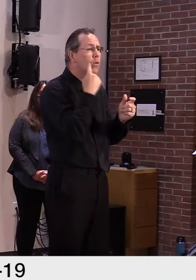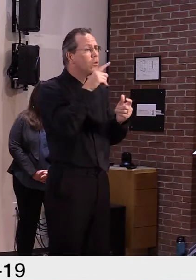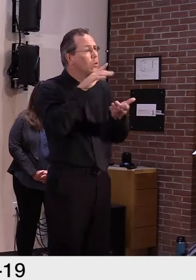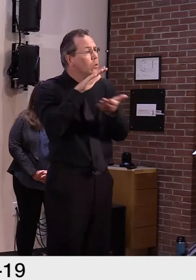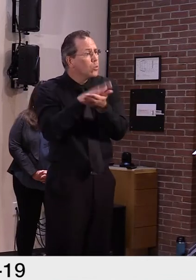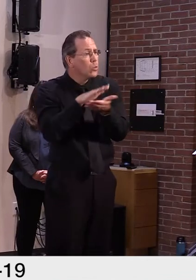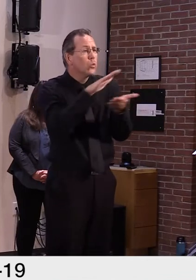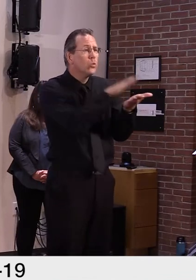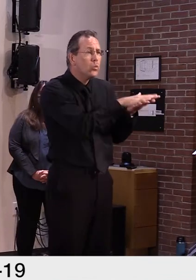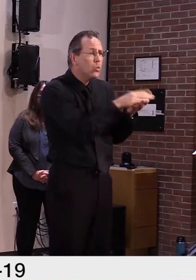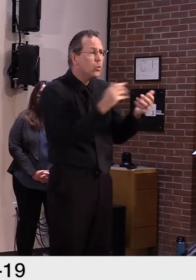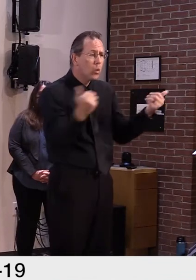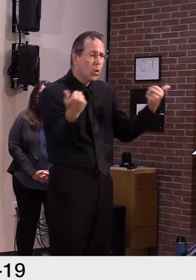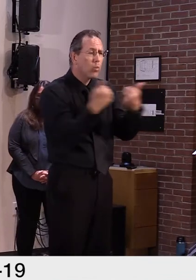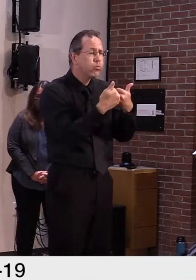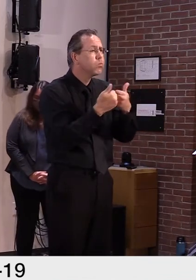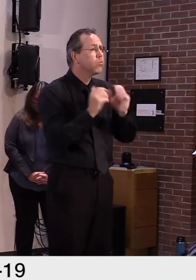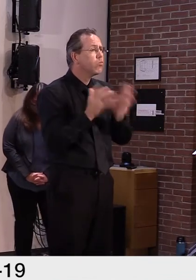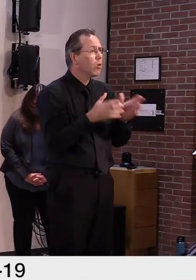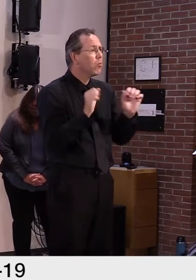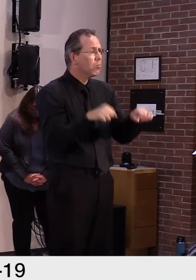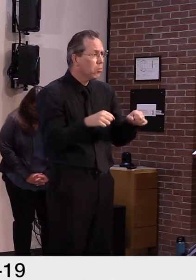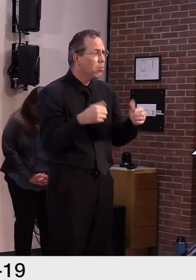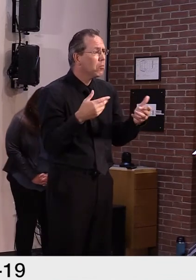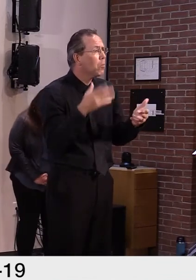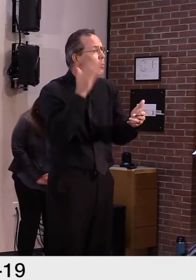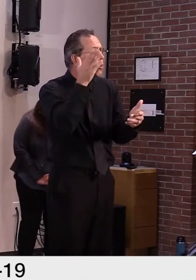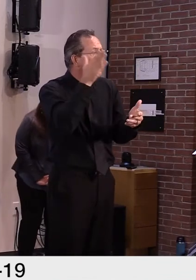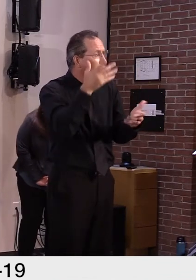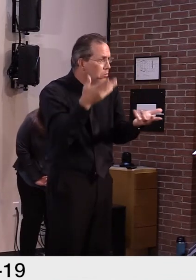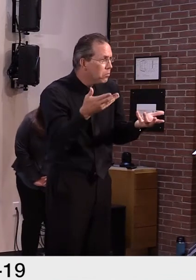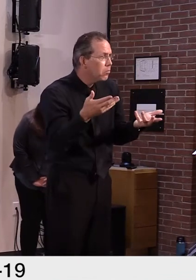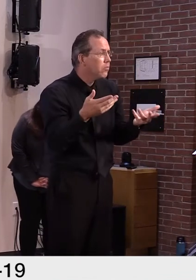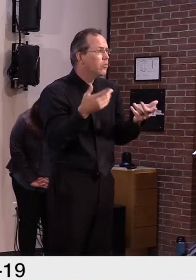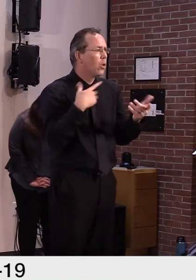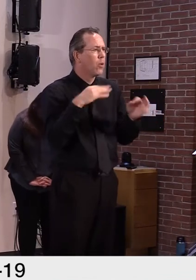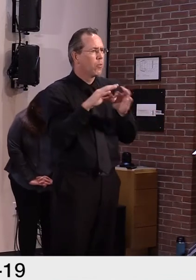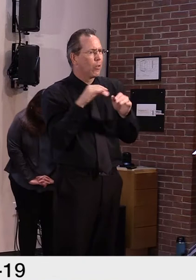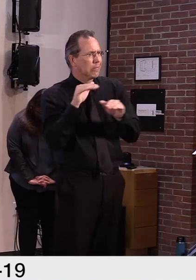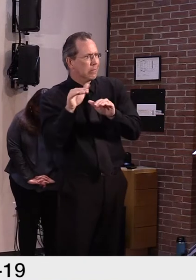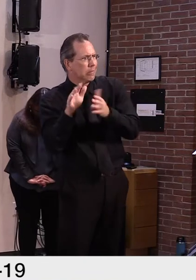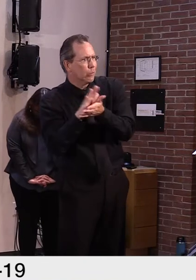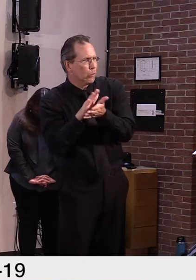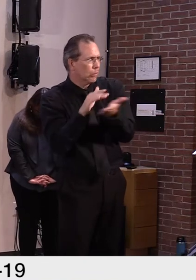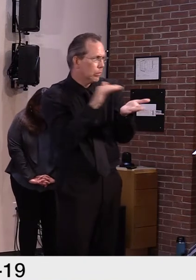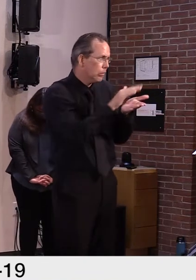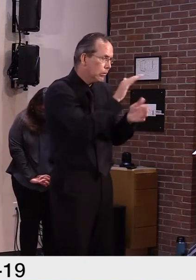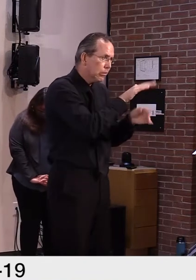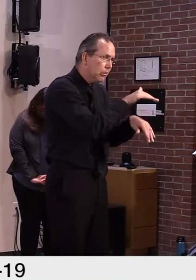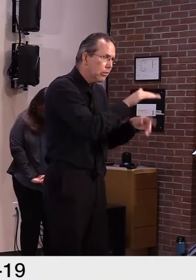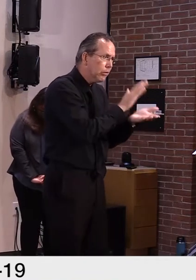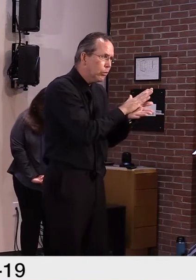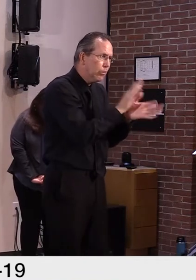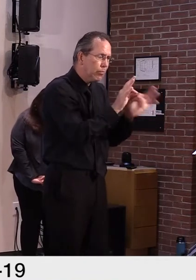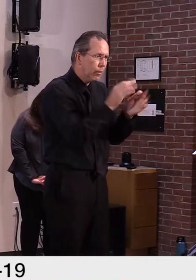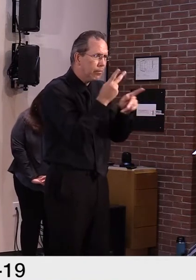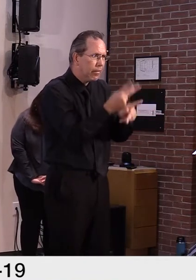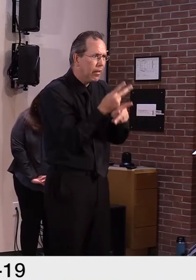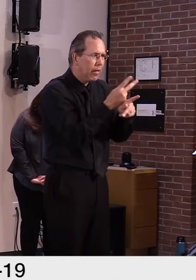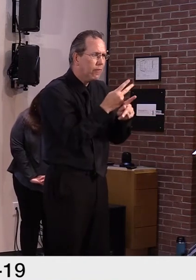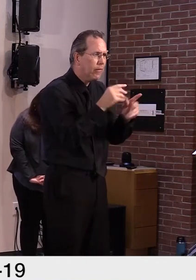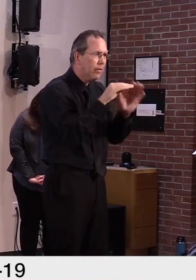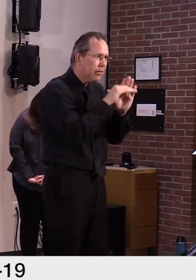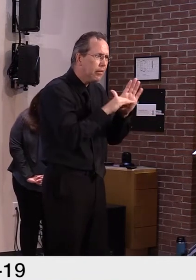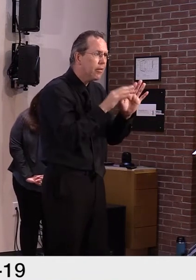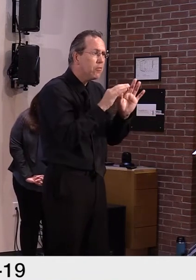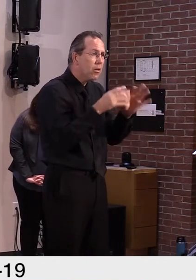the general disposition is to encourage schools to think, you know, think twice essentially before holding those types of activities. I